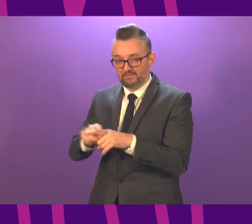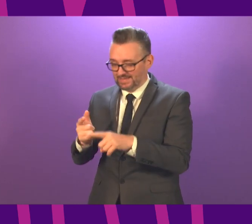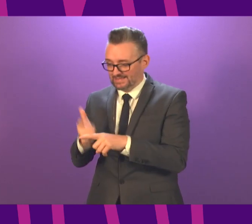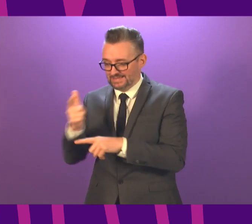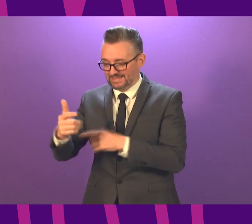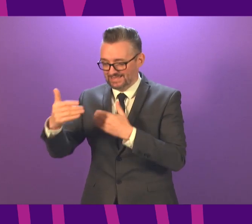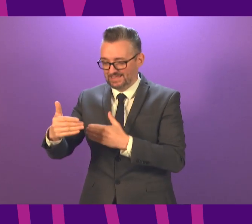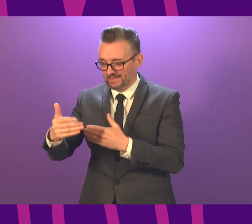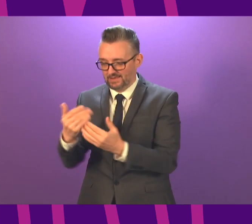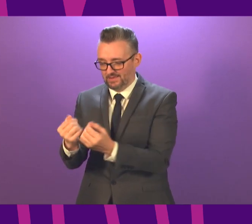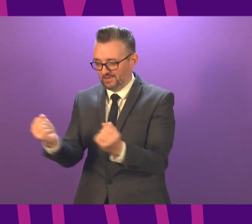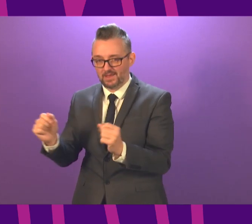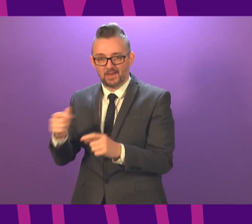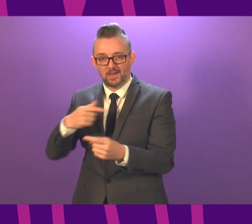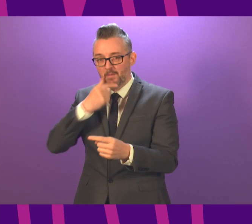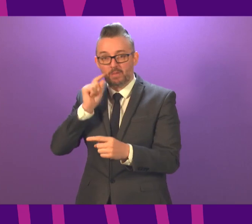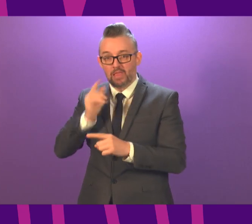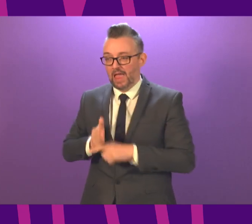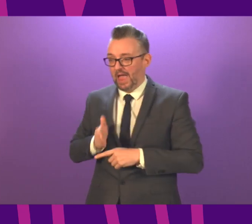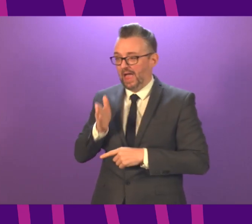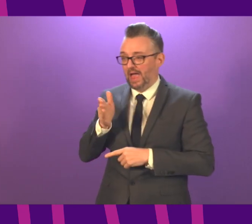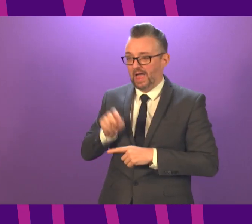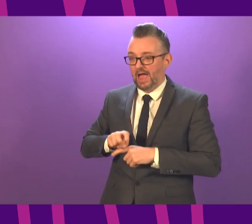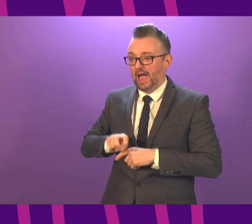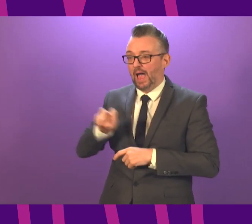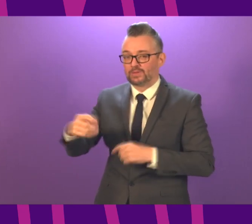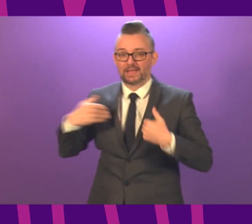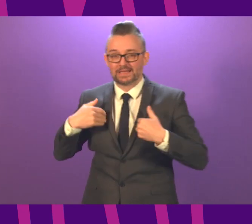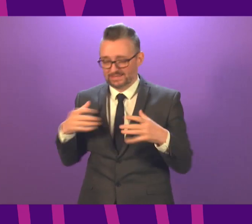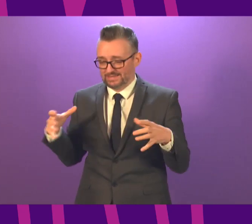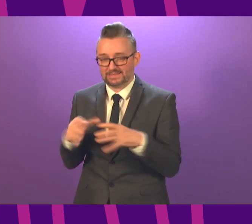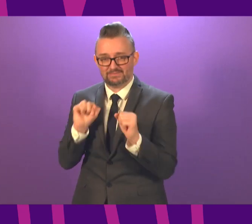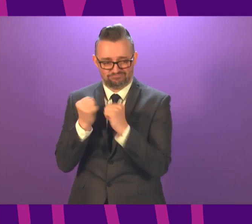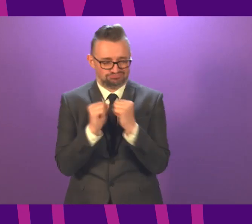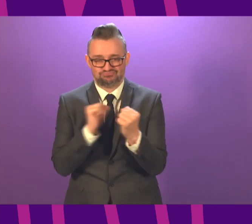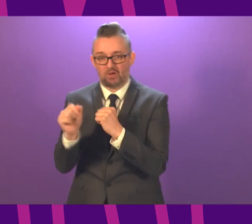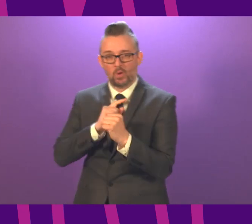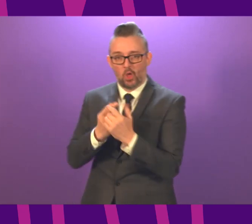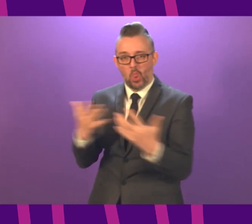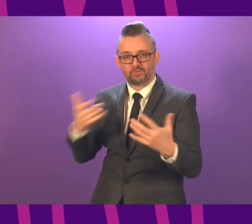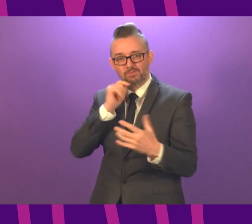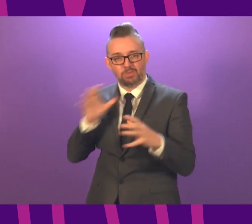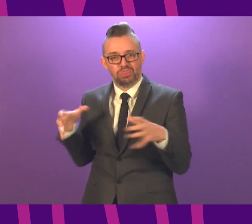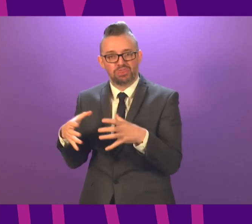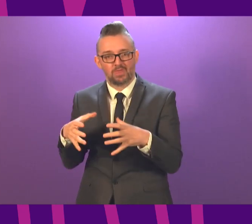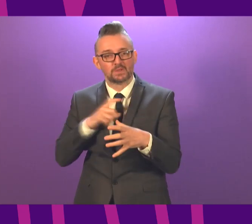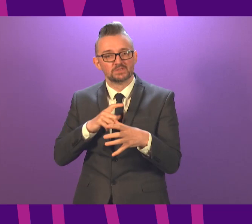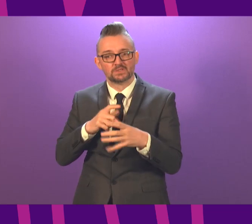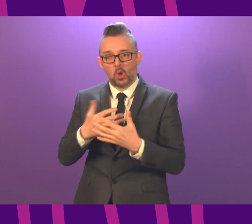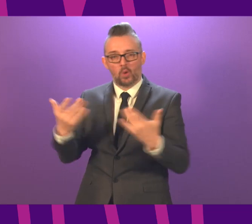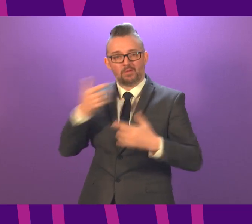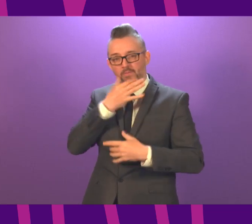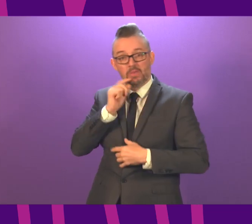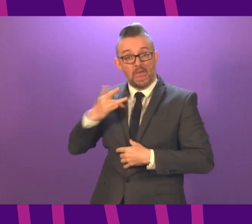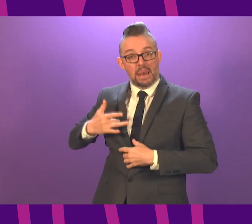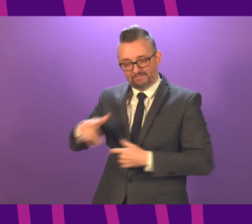distance too much, then we end up people, when they go out for outdoor exercise, end up congregating in very confined spaces.